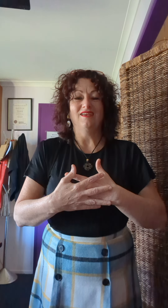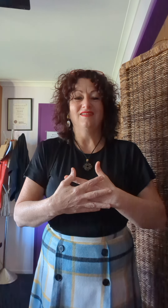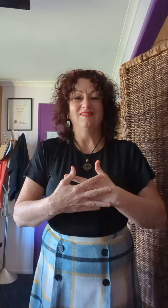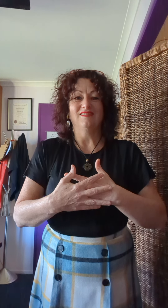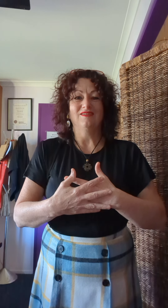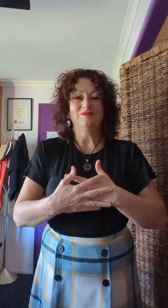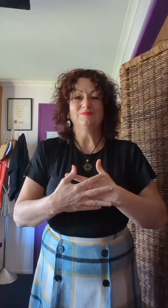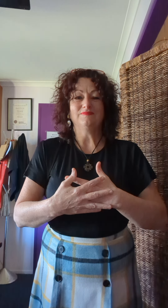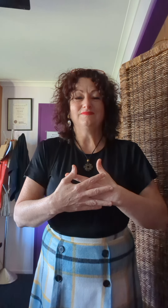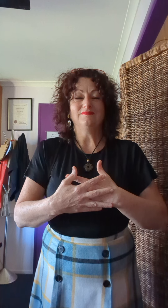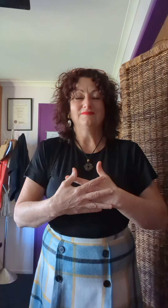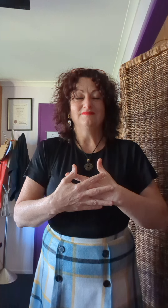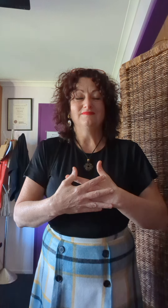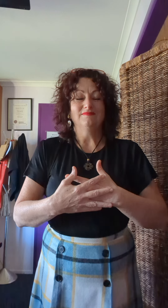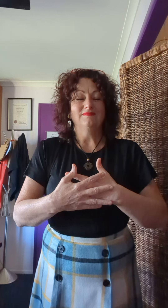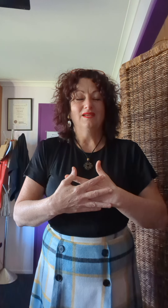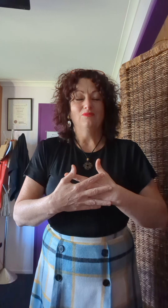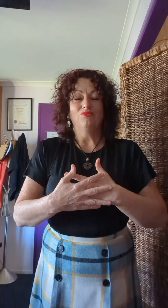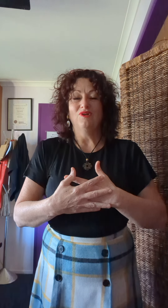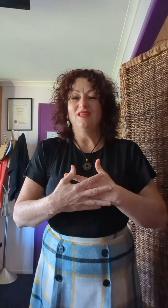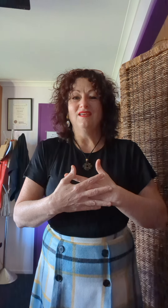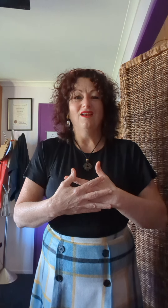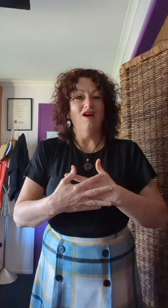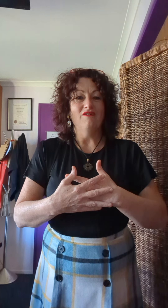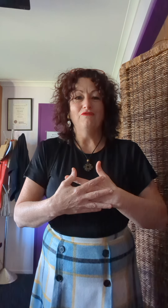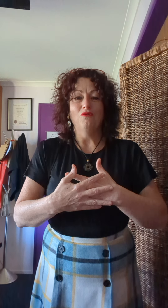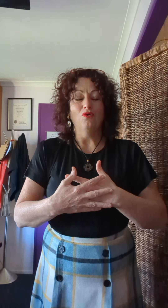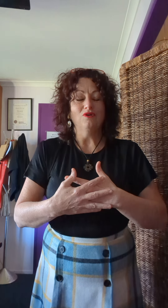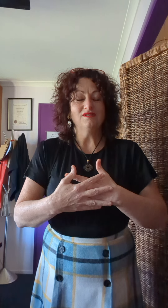breathe in life force,